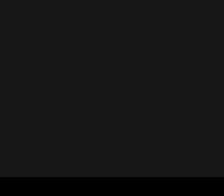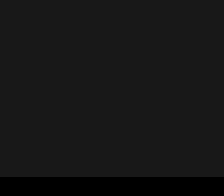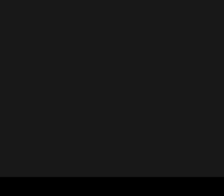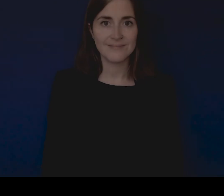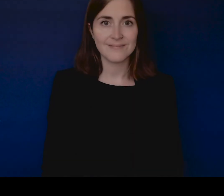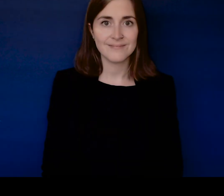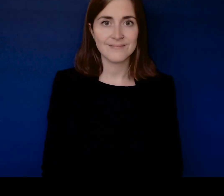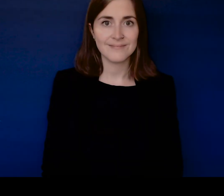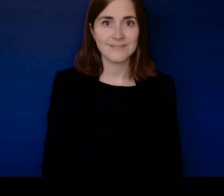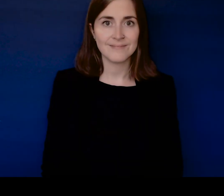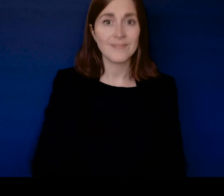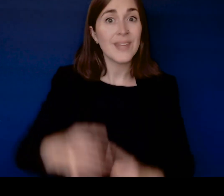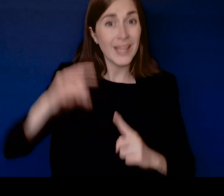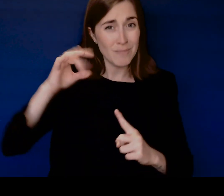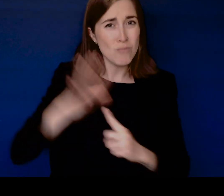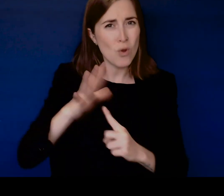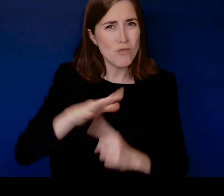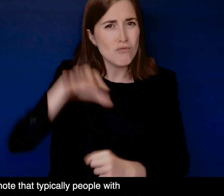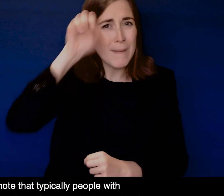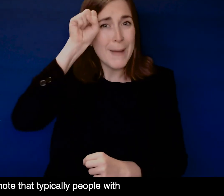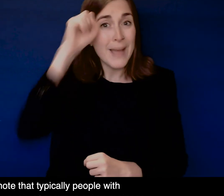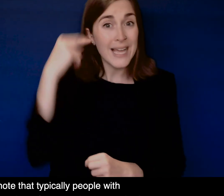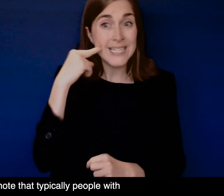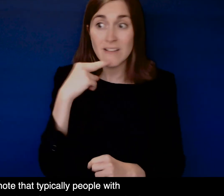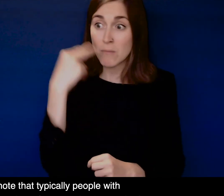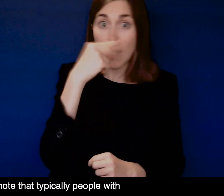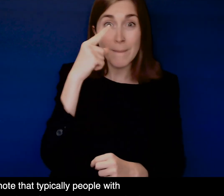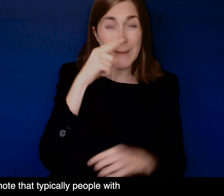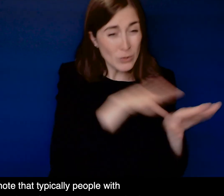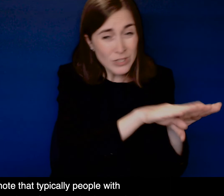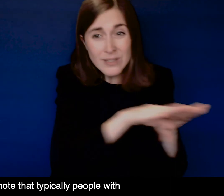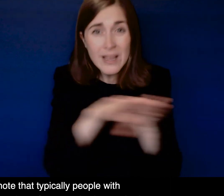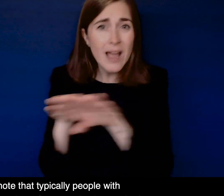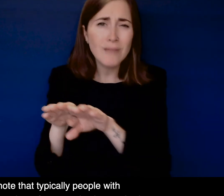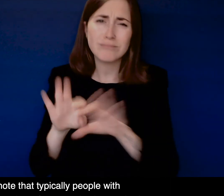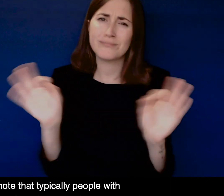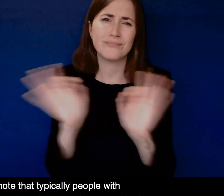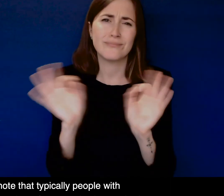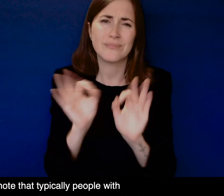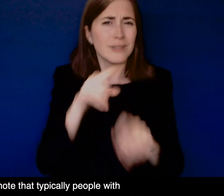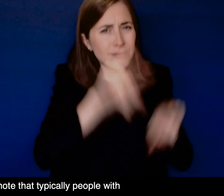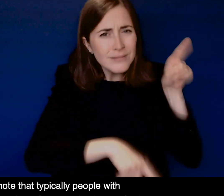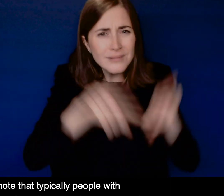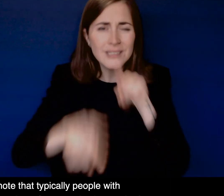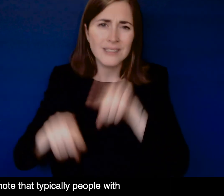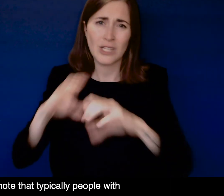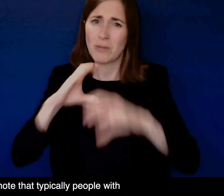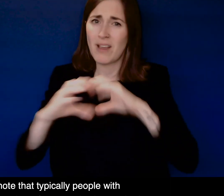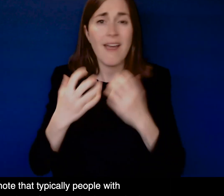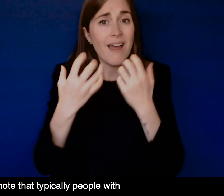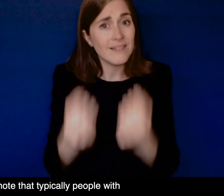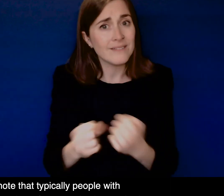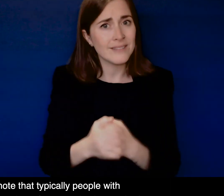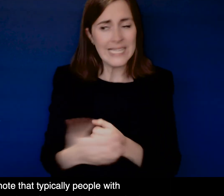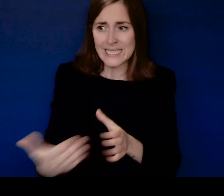communication methods appear on screen It is important to note that typically people with deafblindness will use a variety of